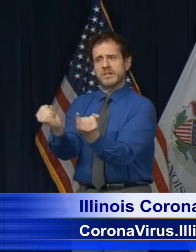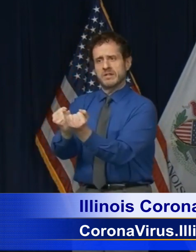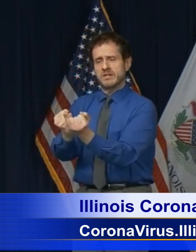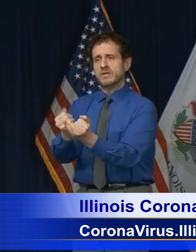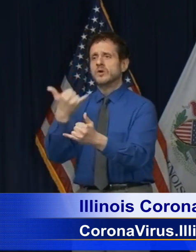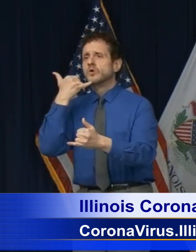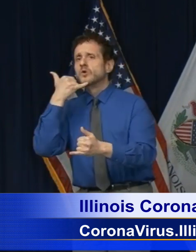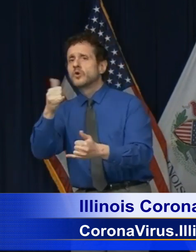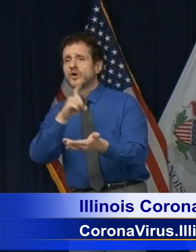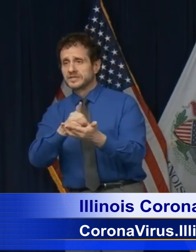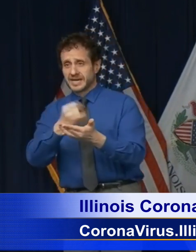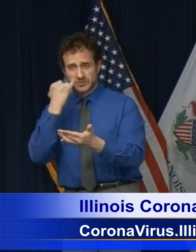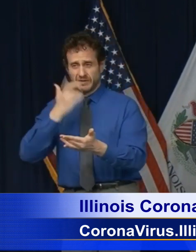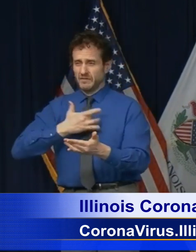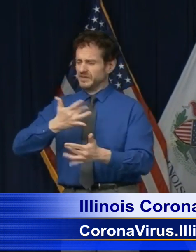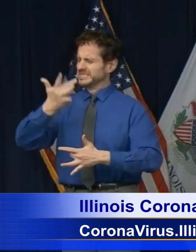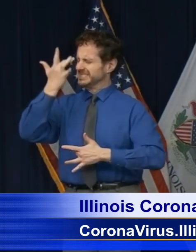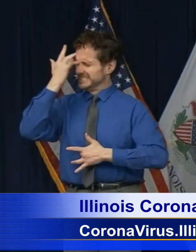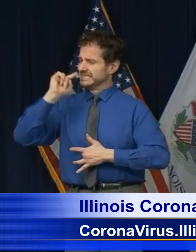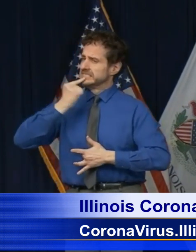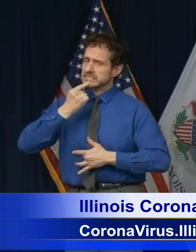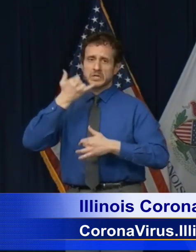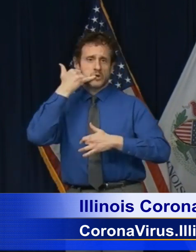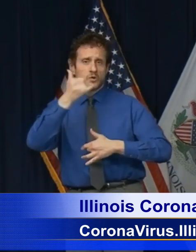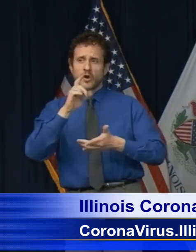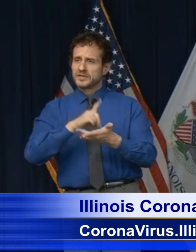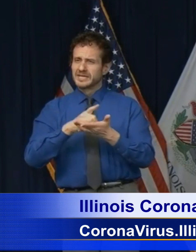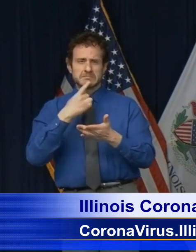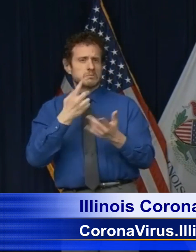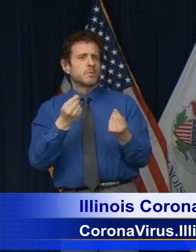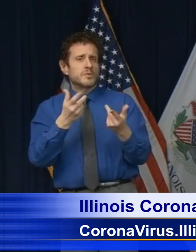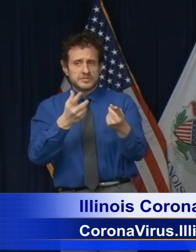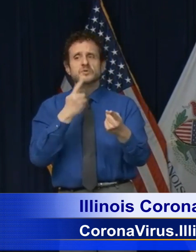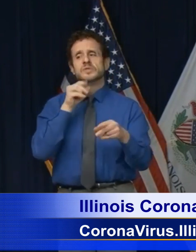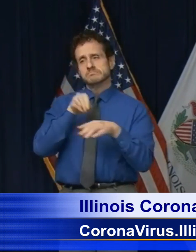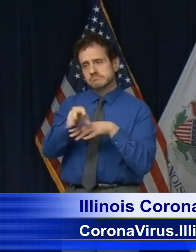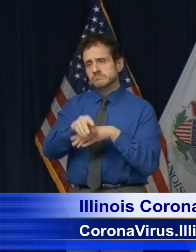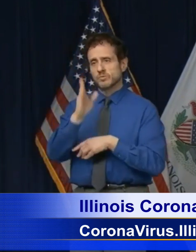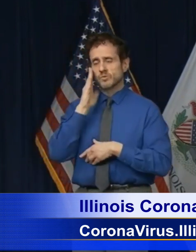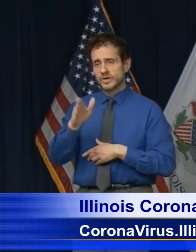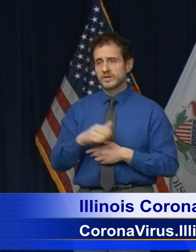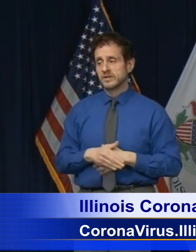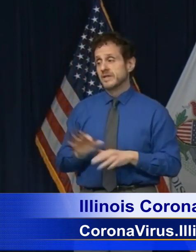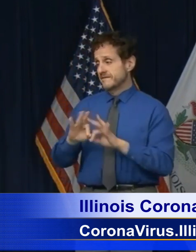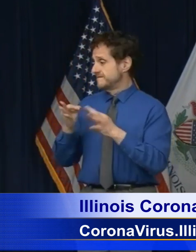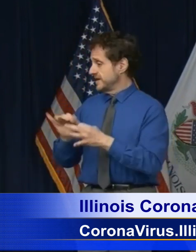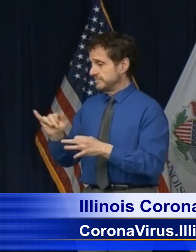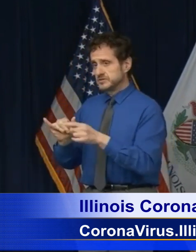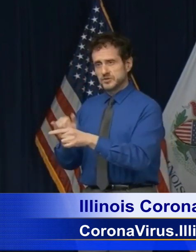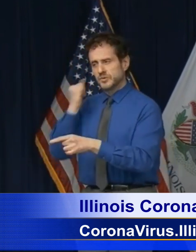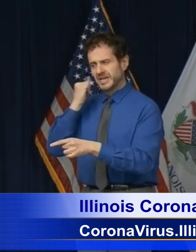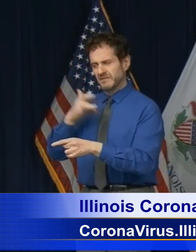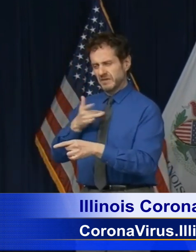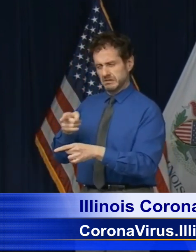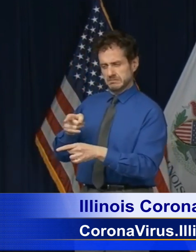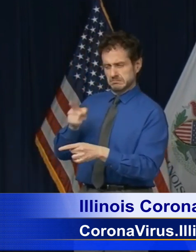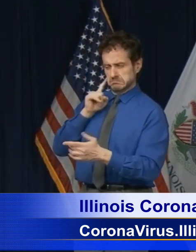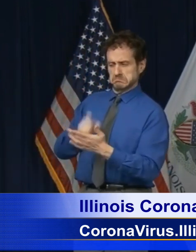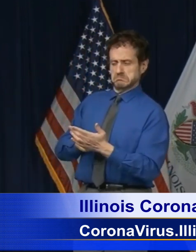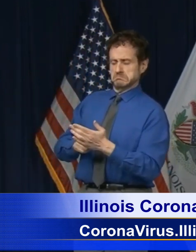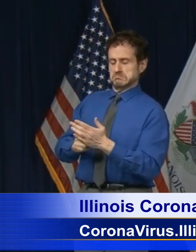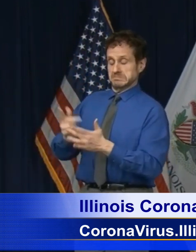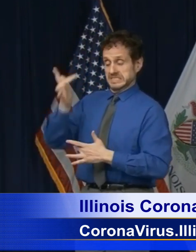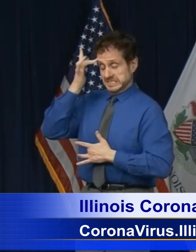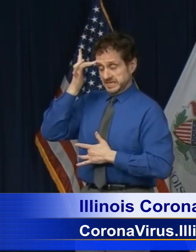first if your symptoms are severe. Hold your family members accountable. Just about every insurance company is